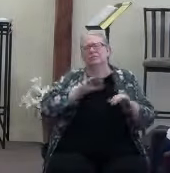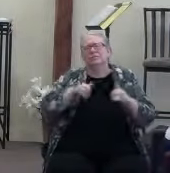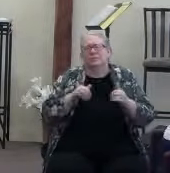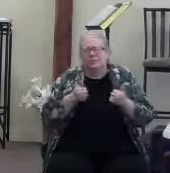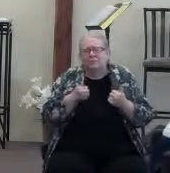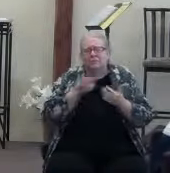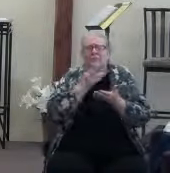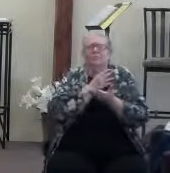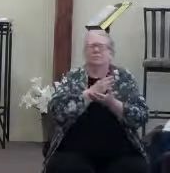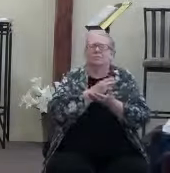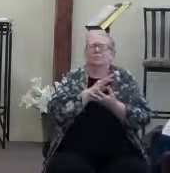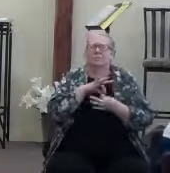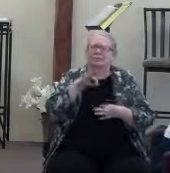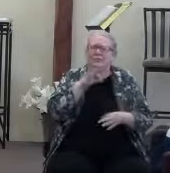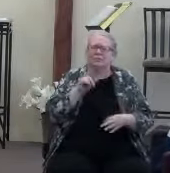Church.